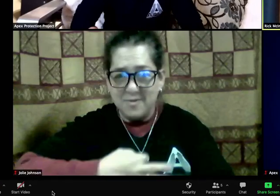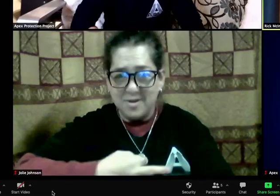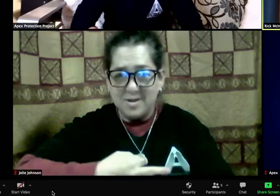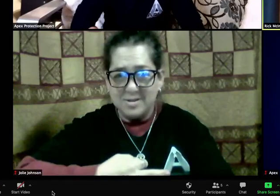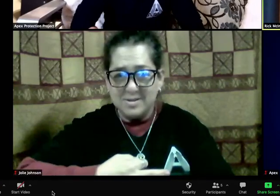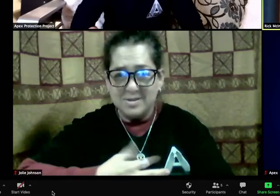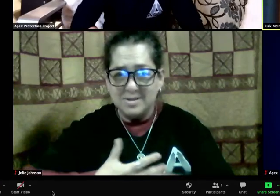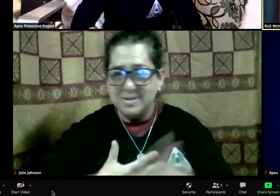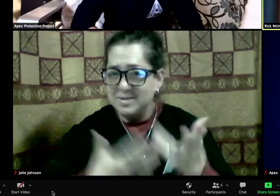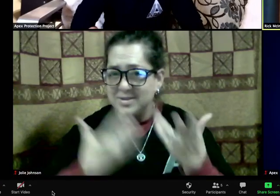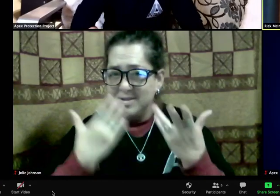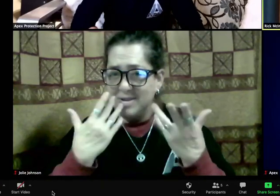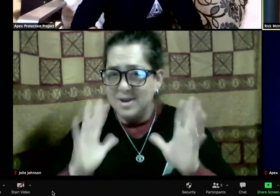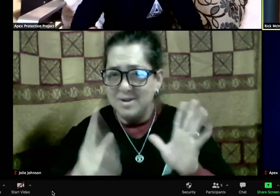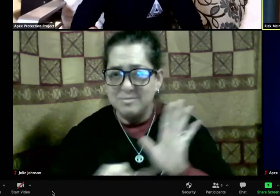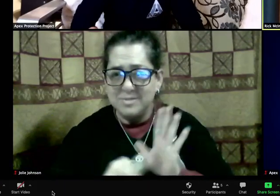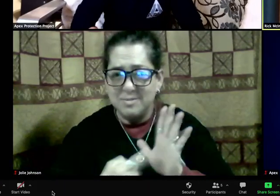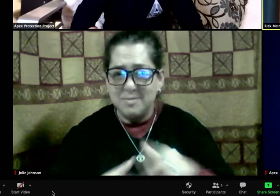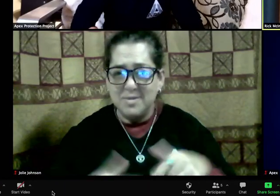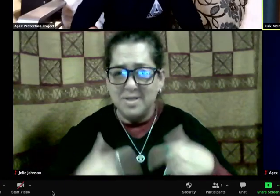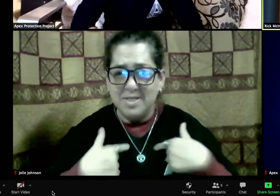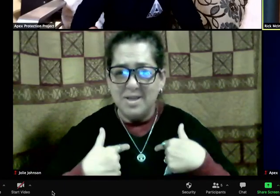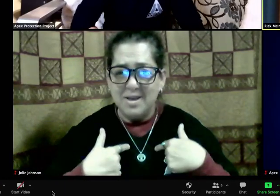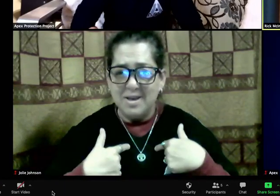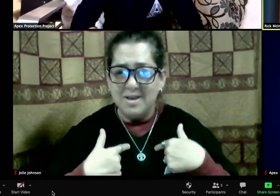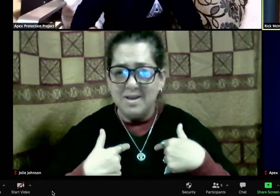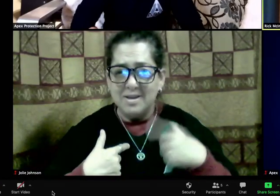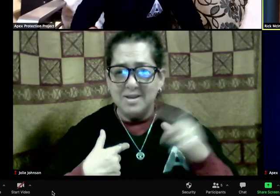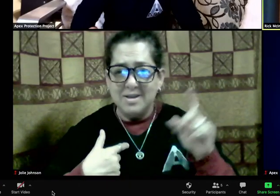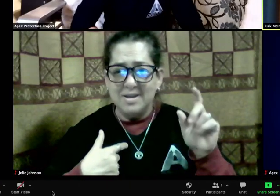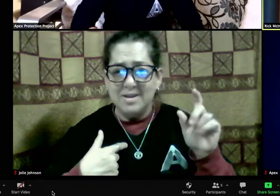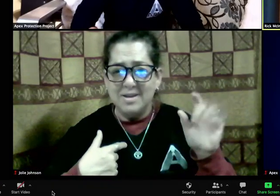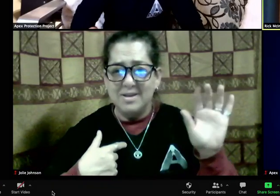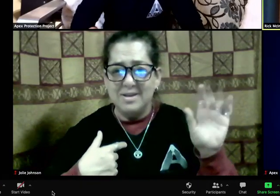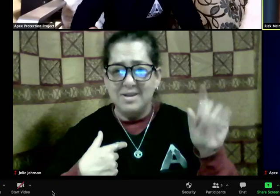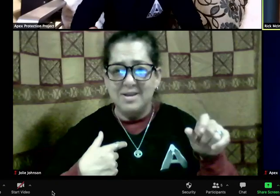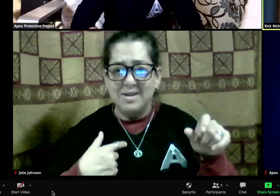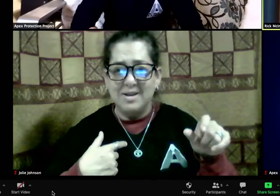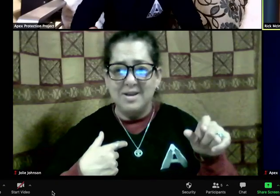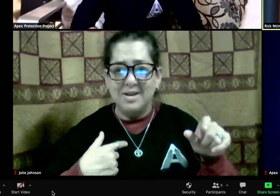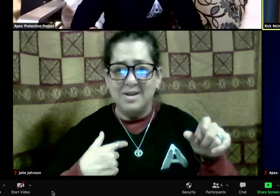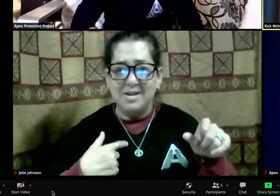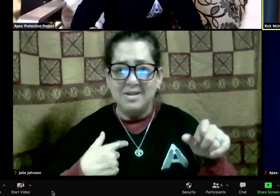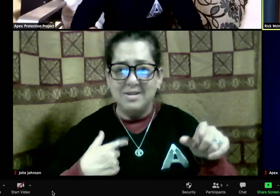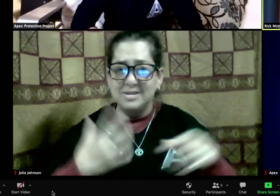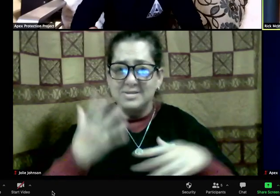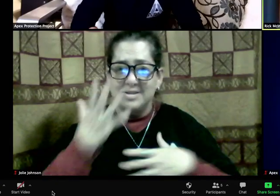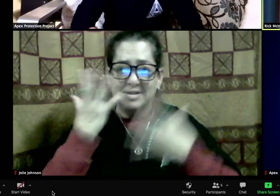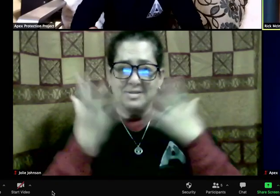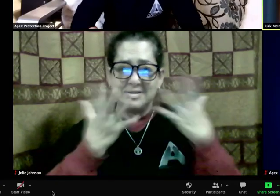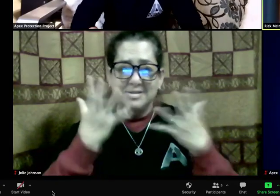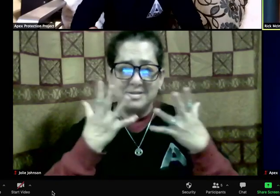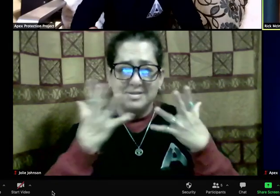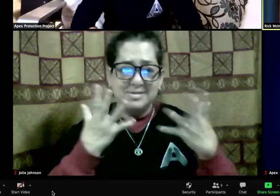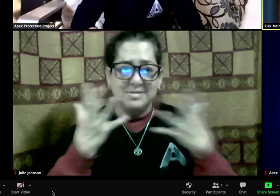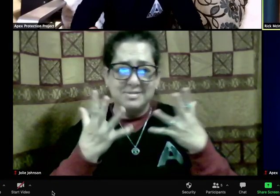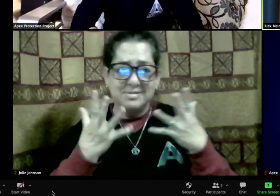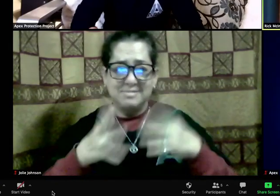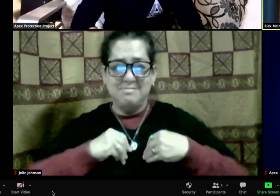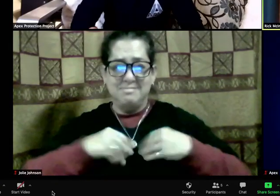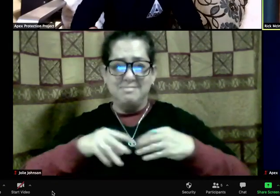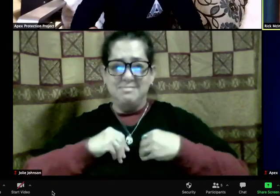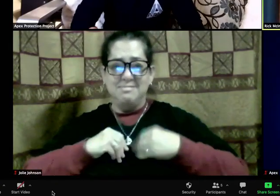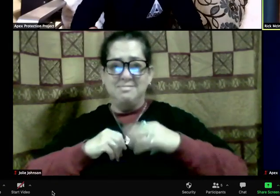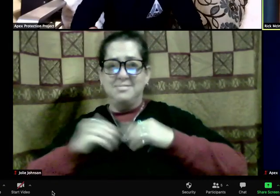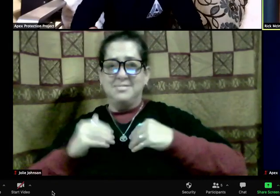outsells me or Dave Meech's book outsells me or, you know, any of those great books. But a